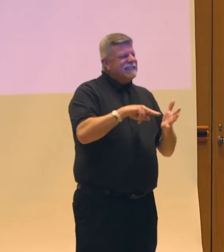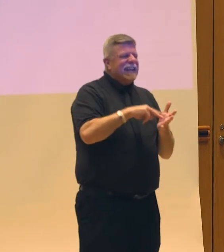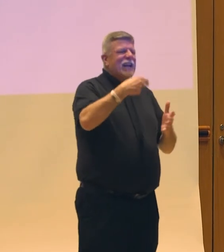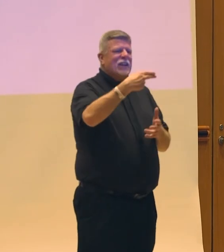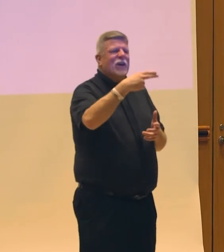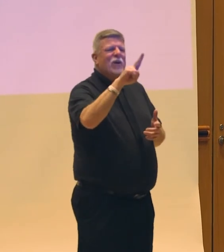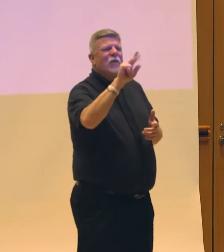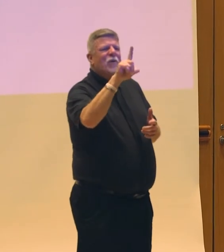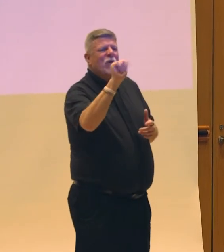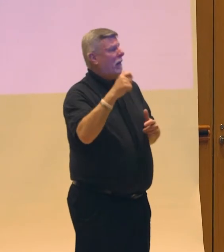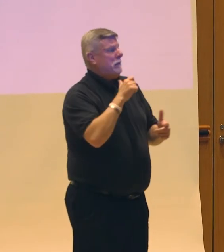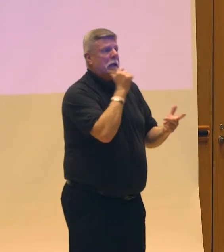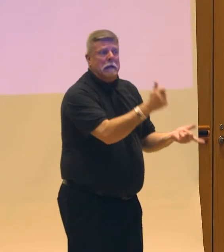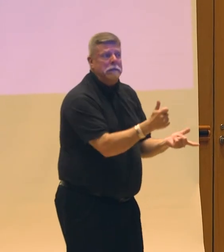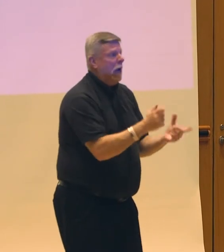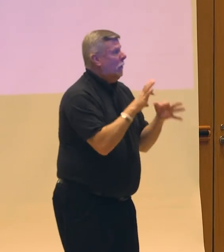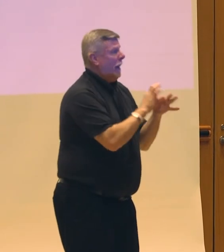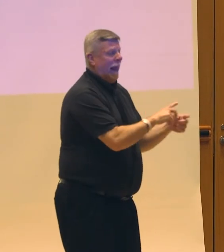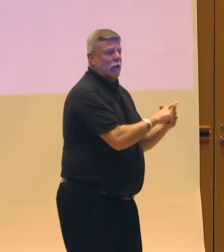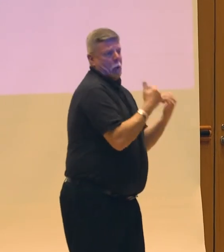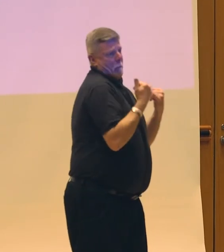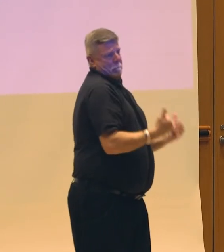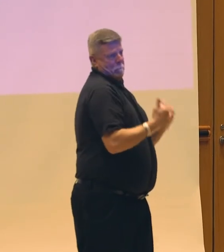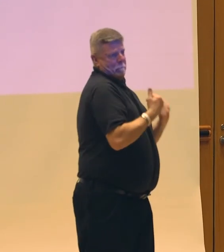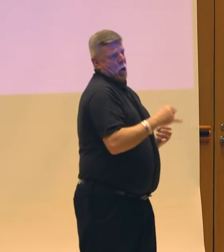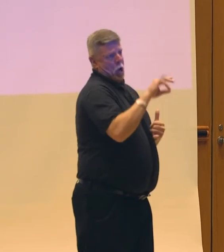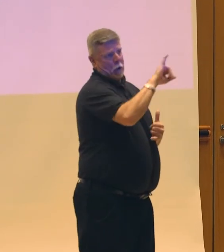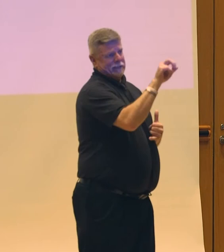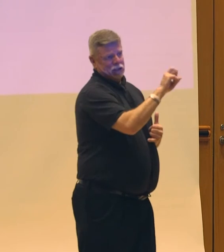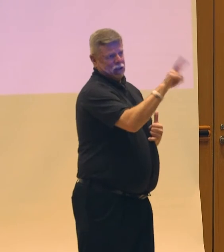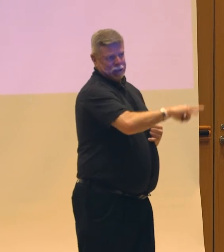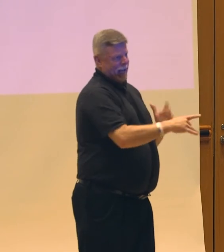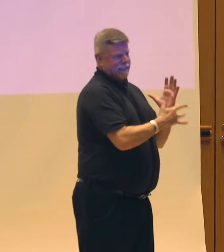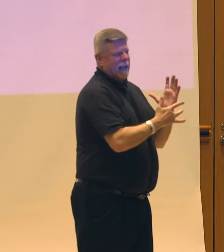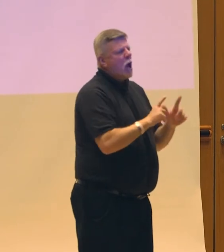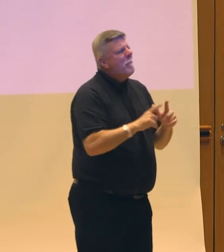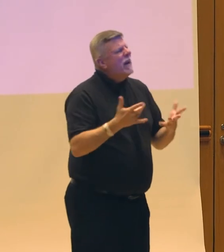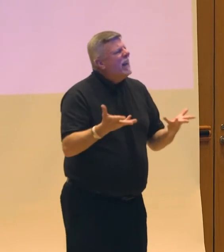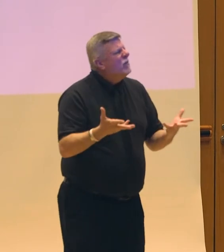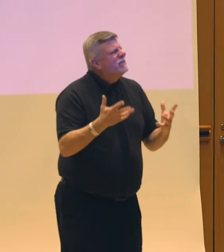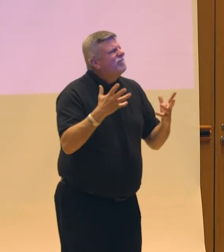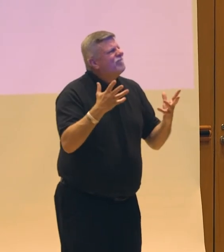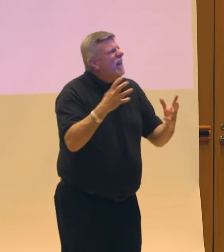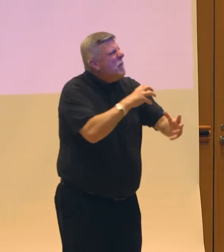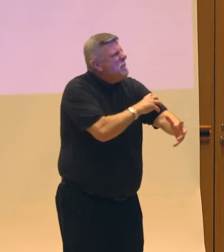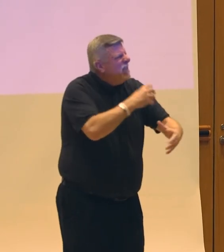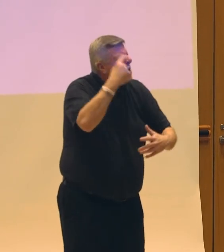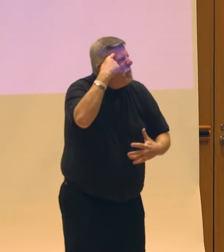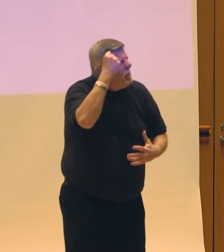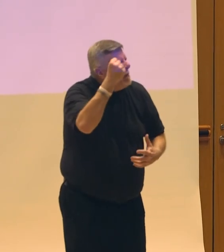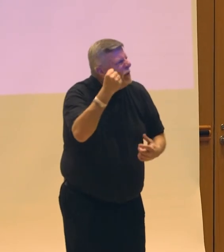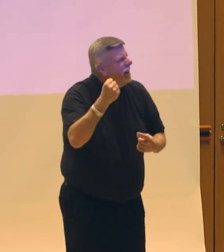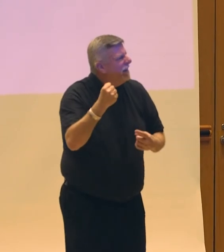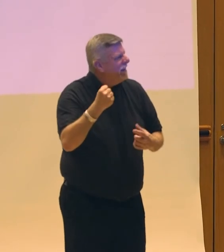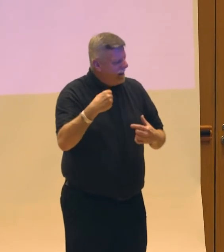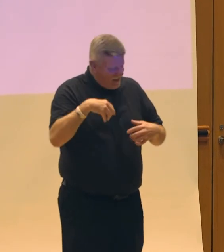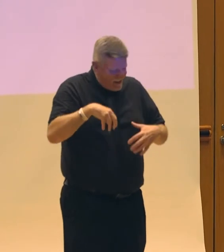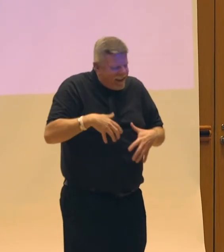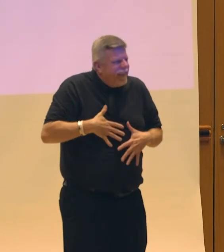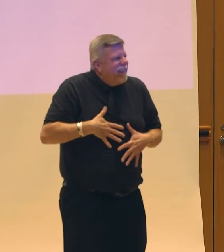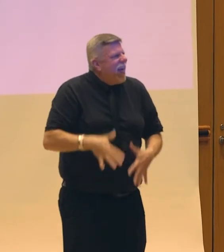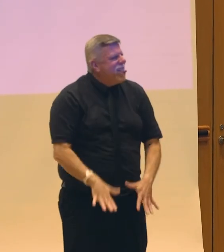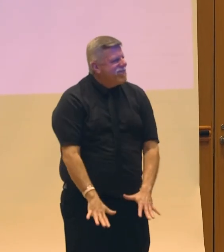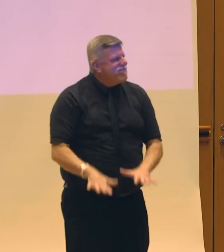and jazz techniques that we were primarily working within. But they were this muscle memory that I had from being the youngest of those eight children